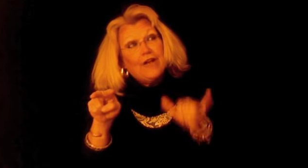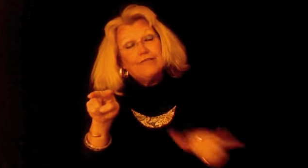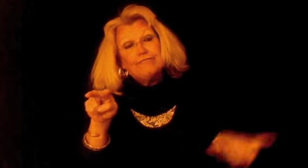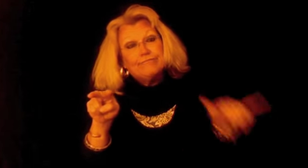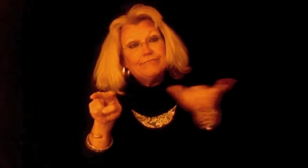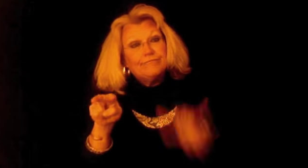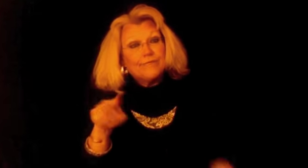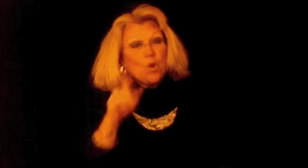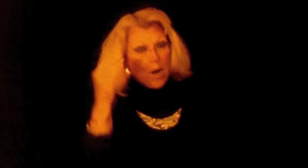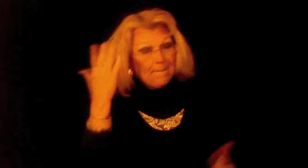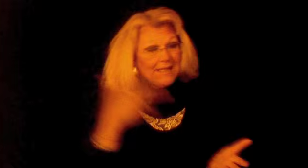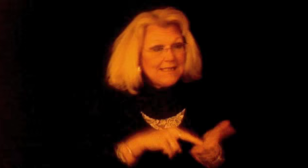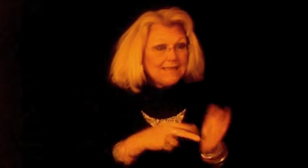Do you know what I mean?